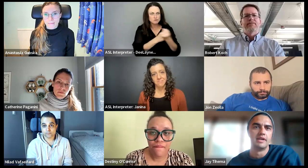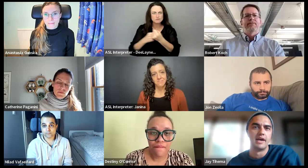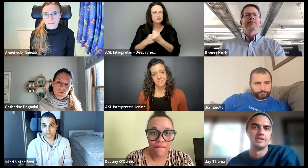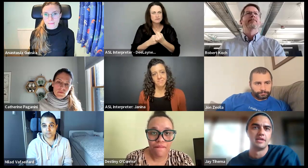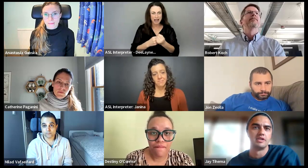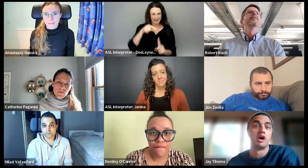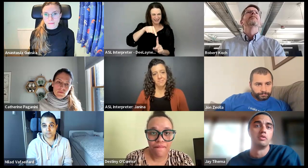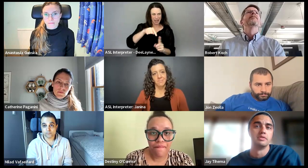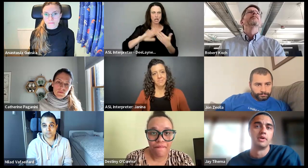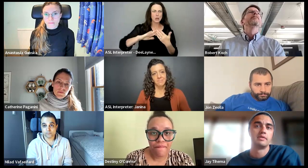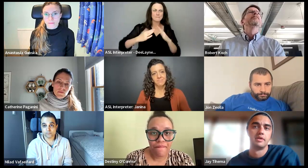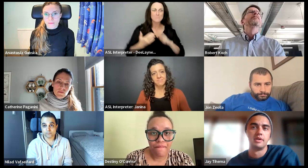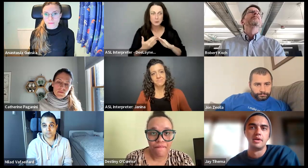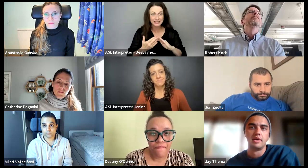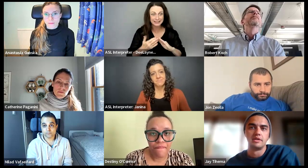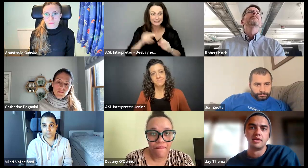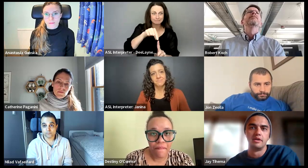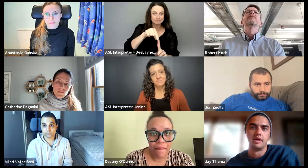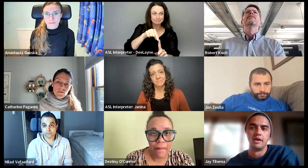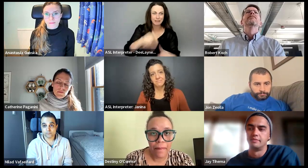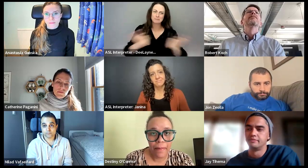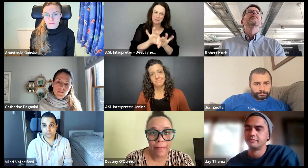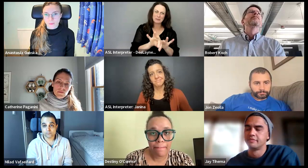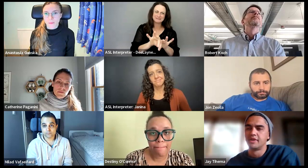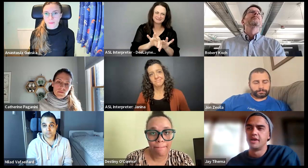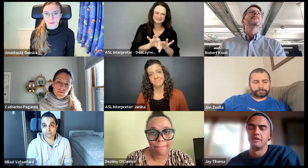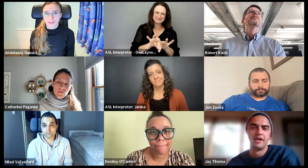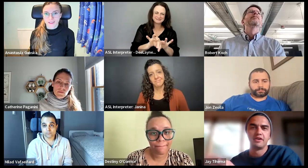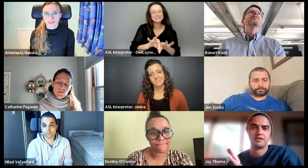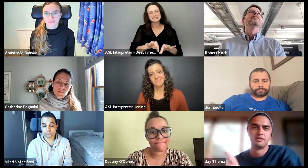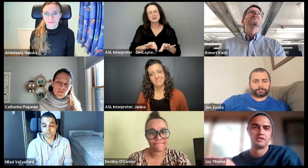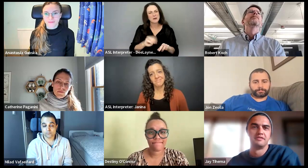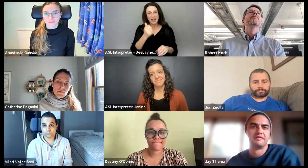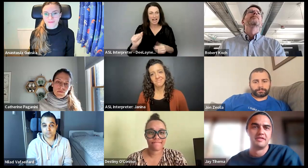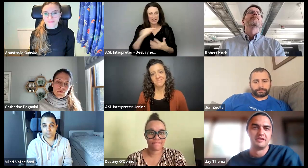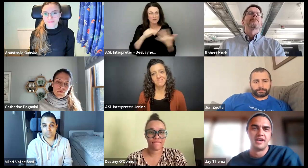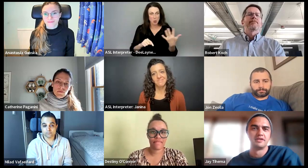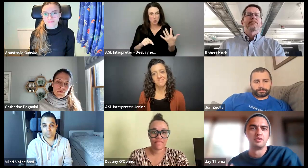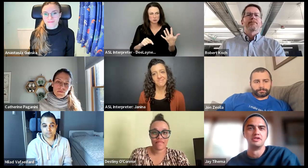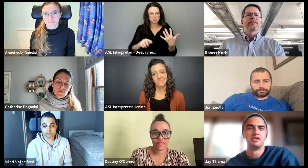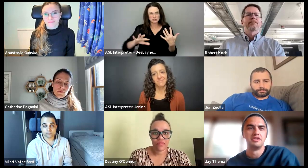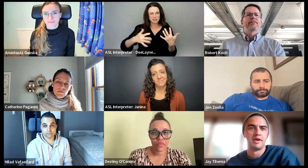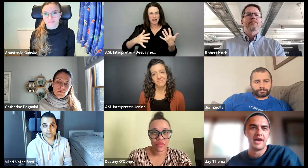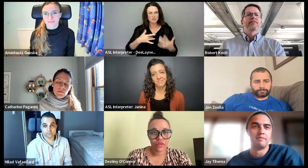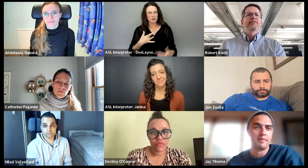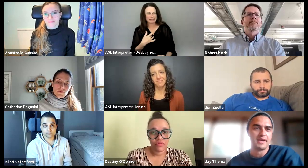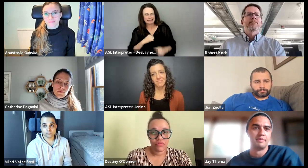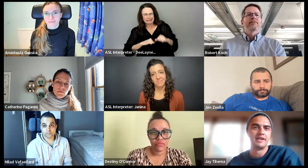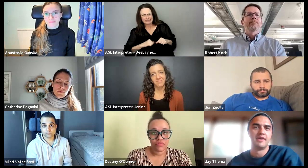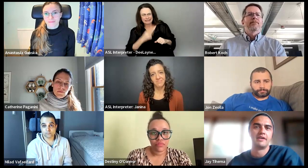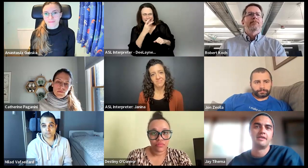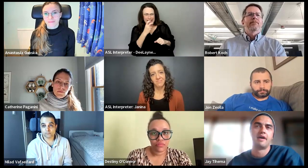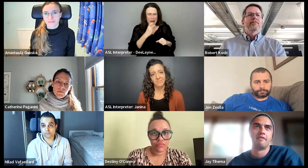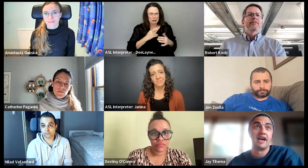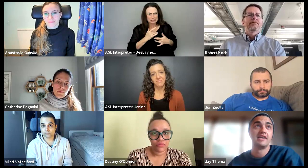community as, as a whole as well. So yeah, any of those sorts of doubts or concerns you might have might be